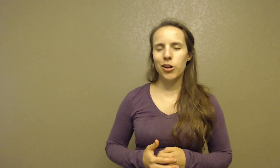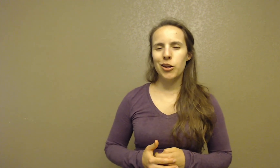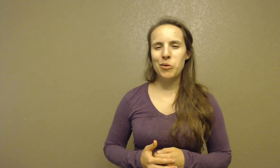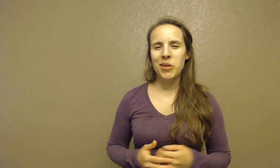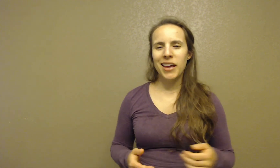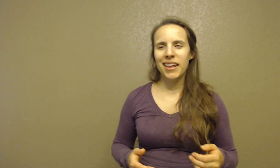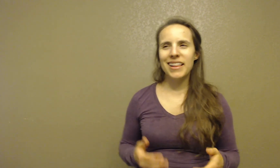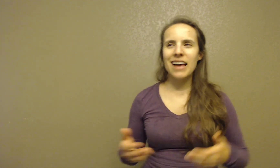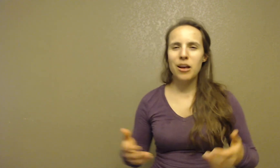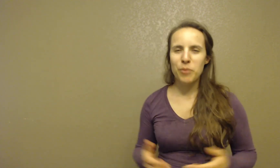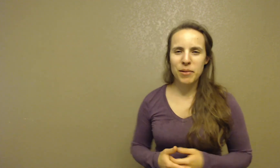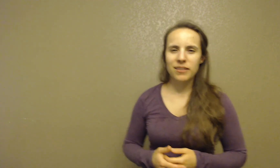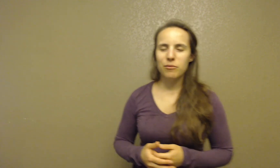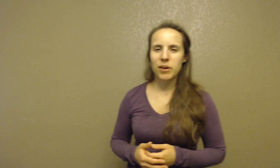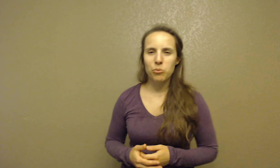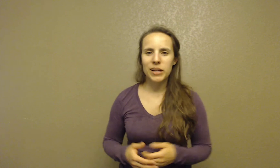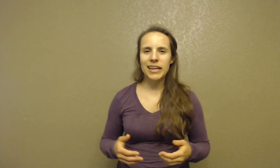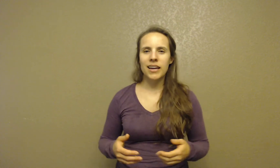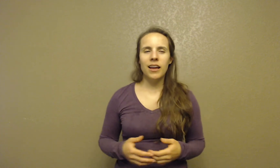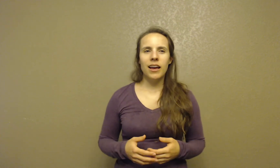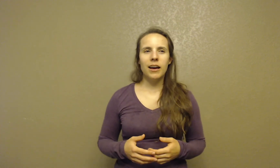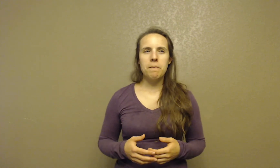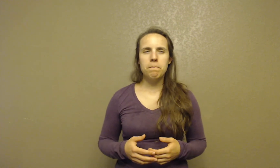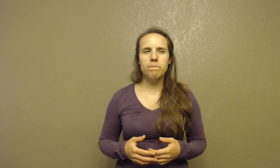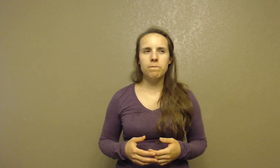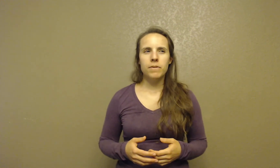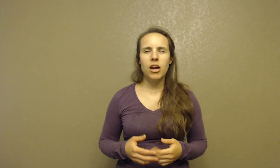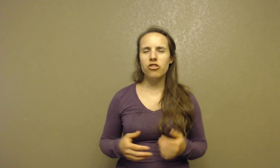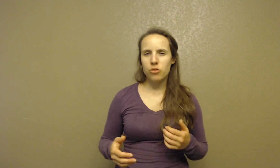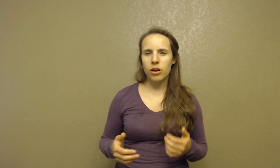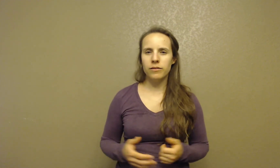You know, the last couple of months have been really a struggle.